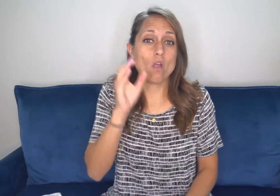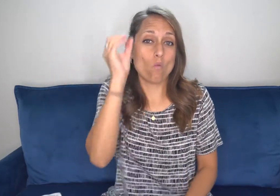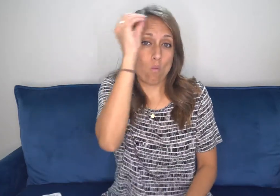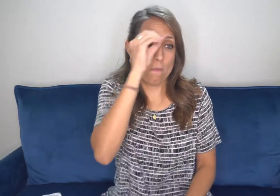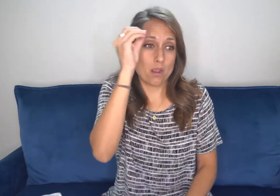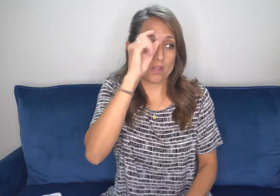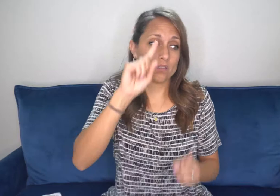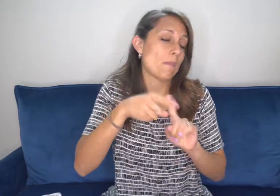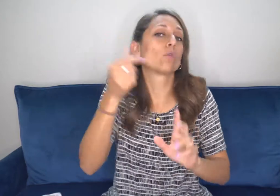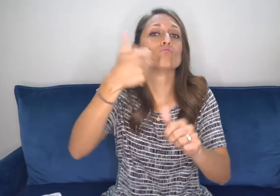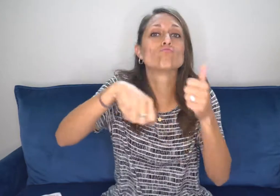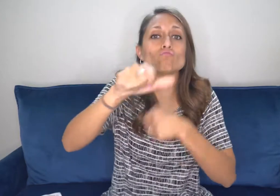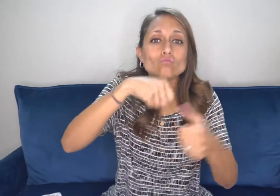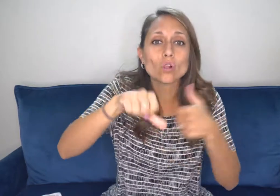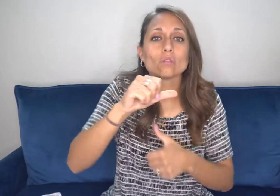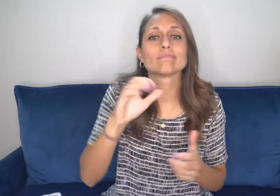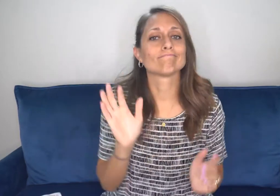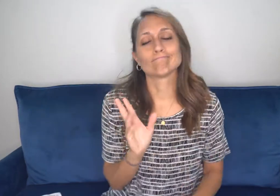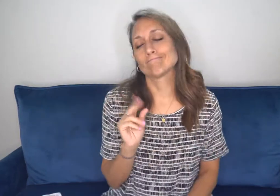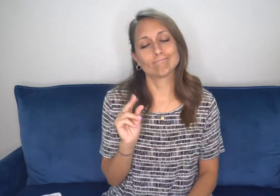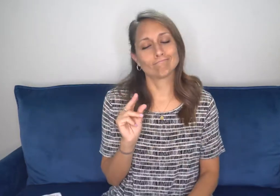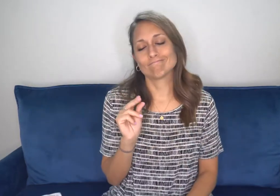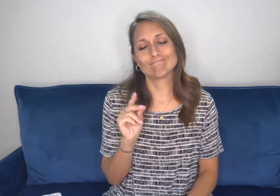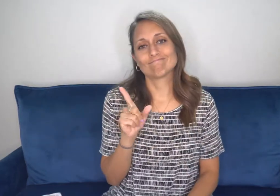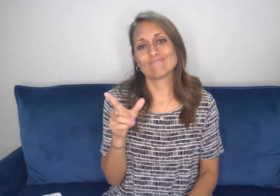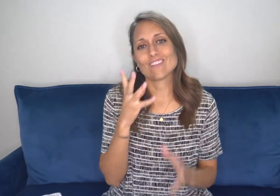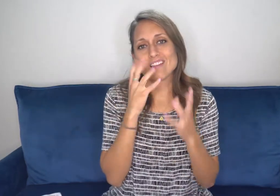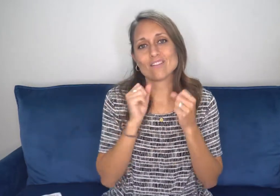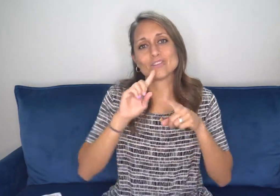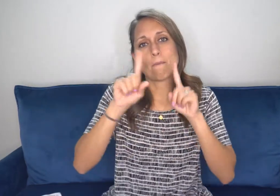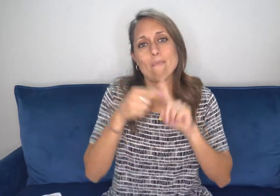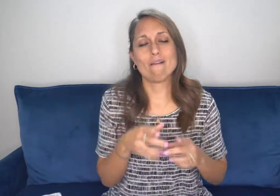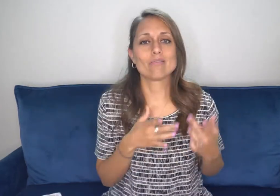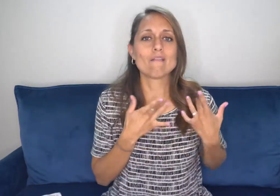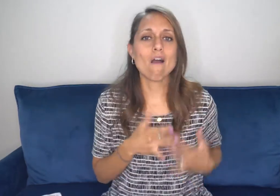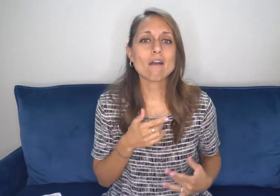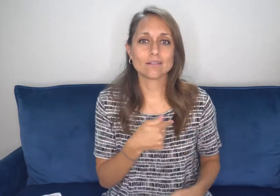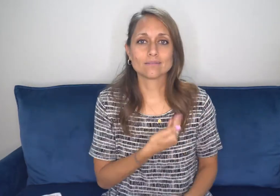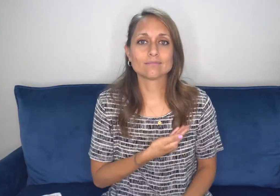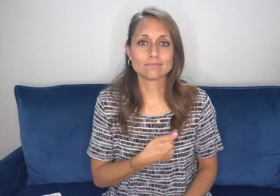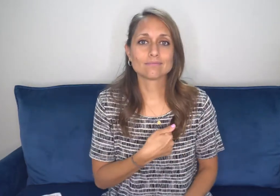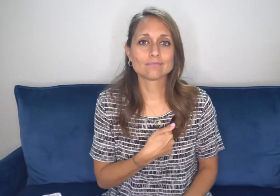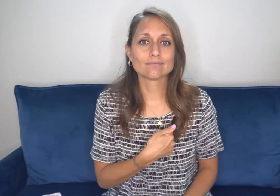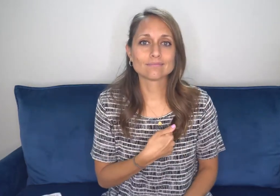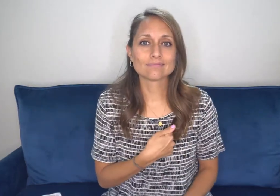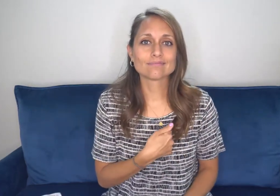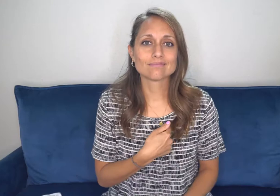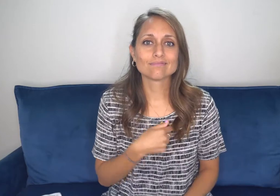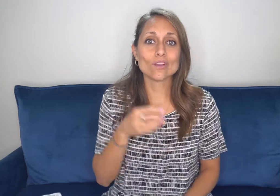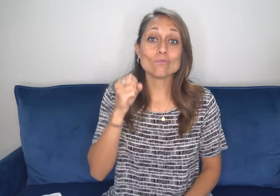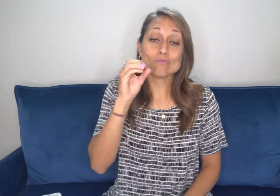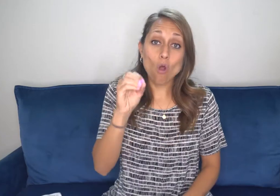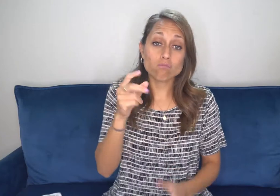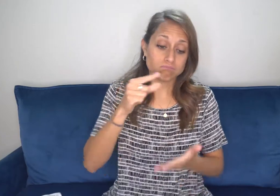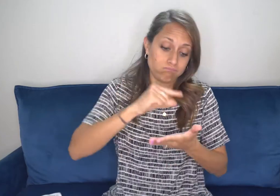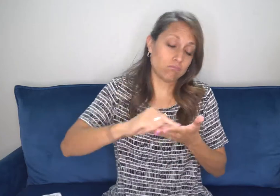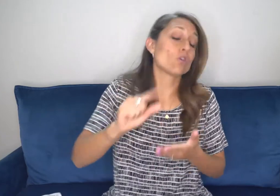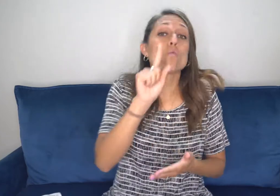about what people would think of him socializing with these sinners. He cared about the heart of man.